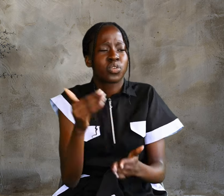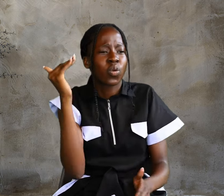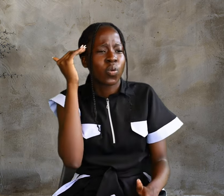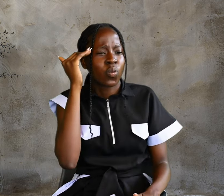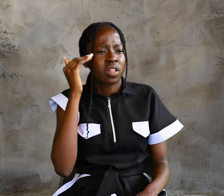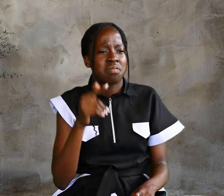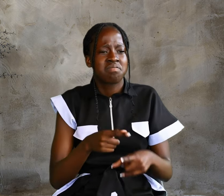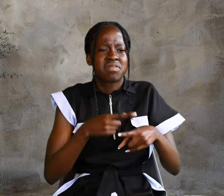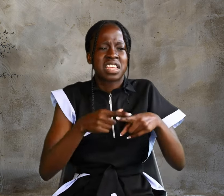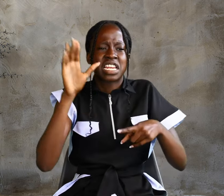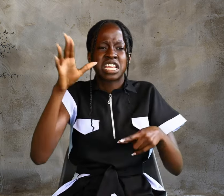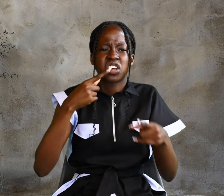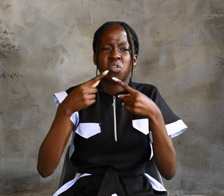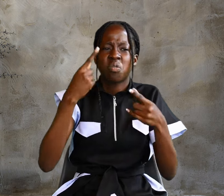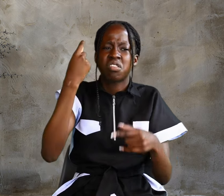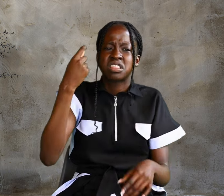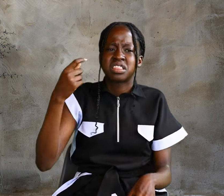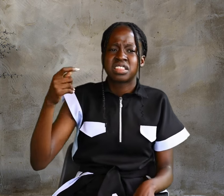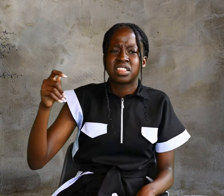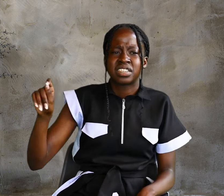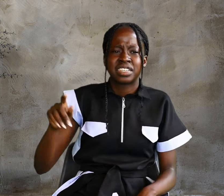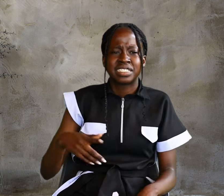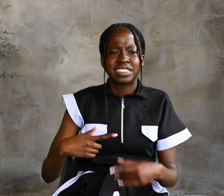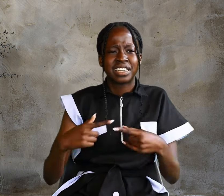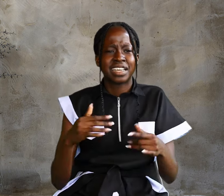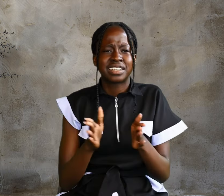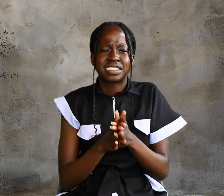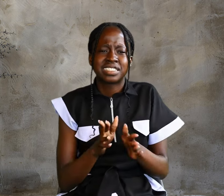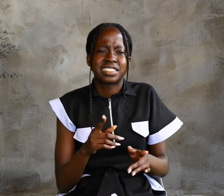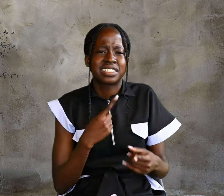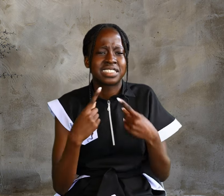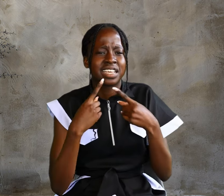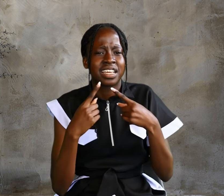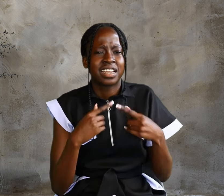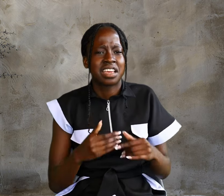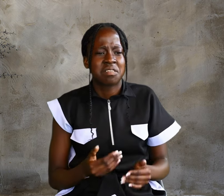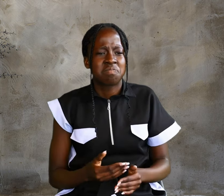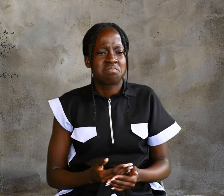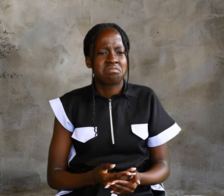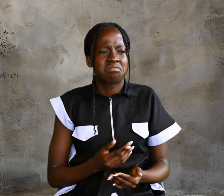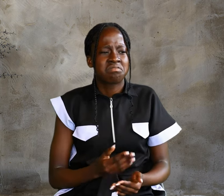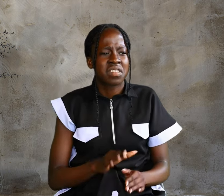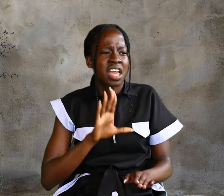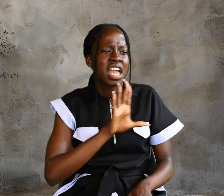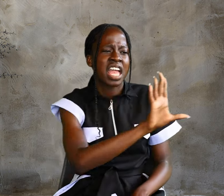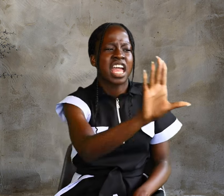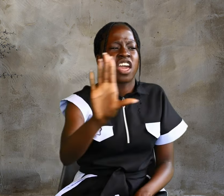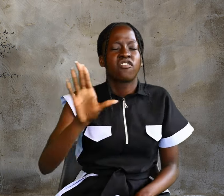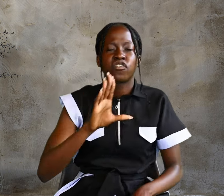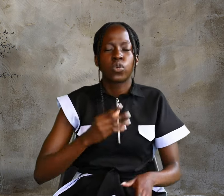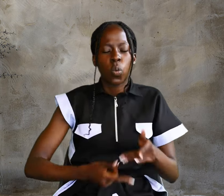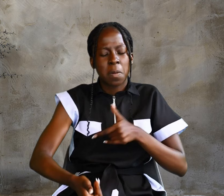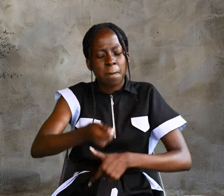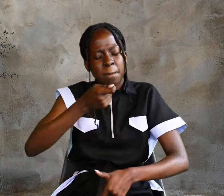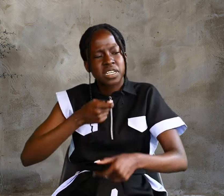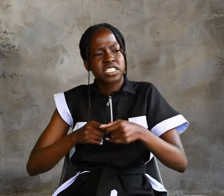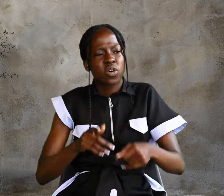the bridegroom aside and said, Everyone brings out the choice wine first,